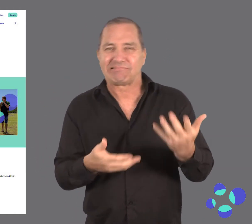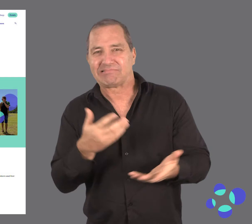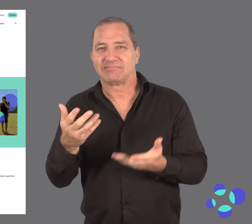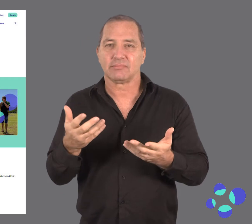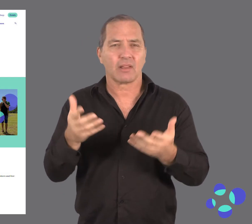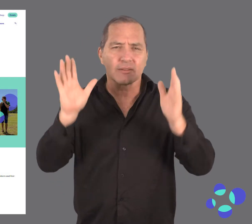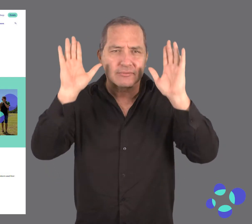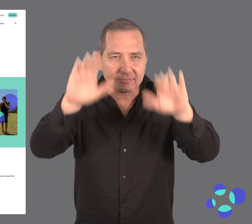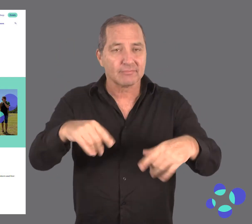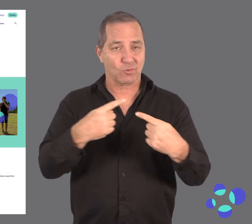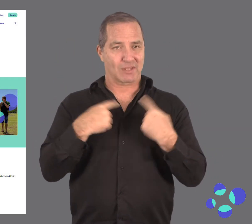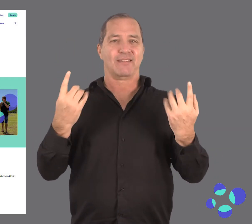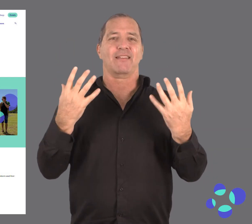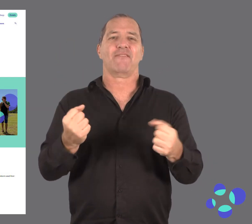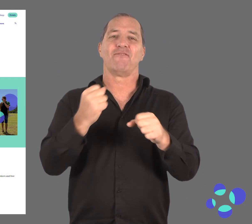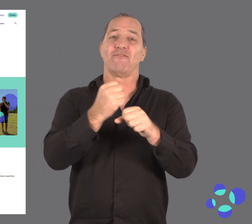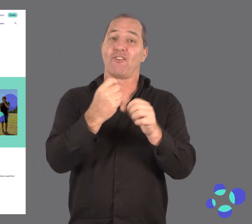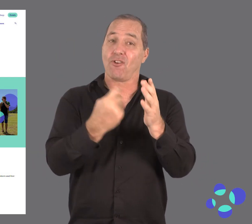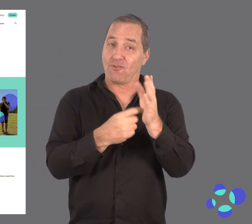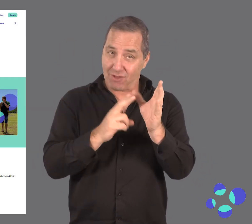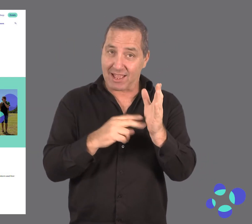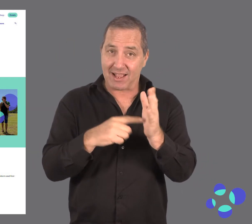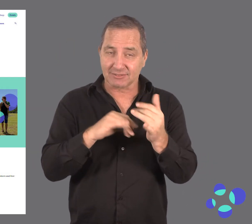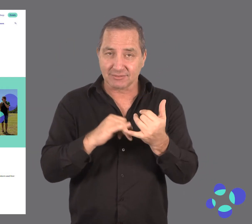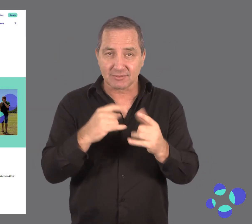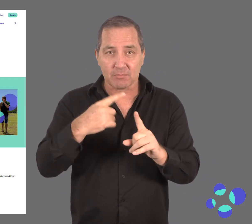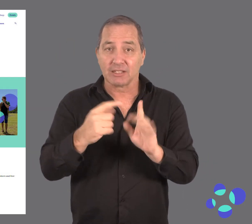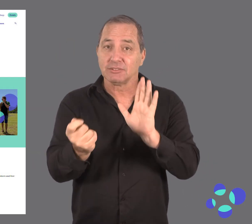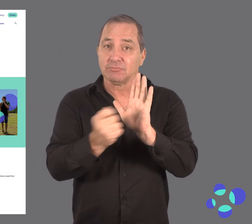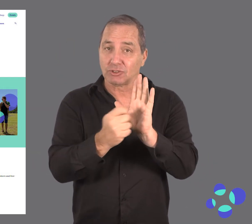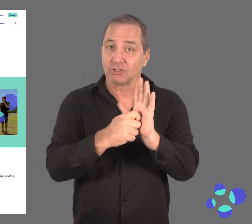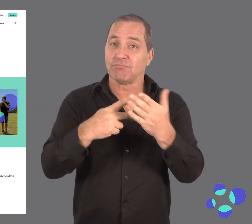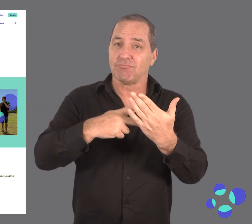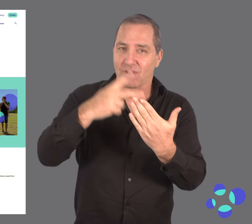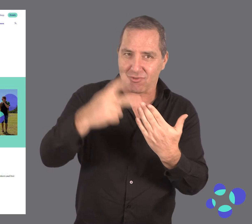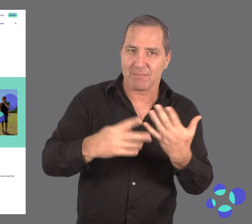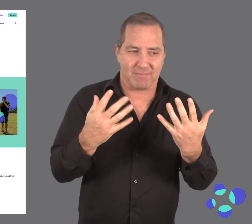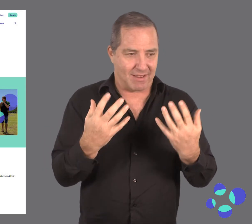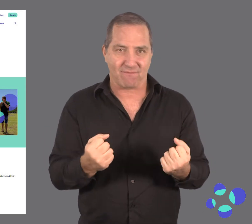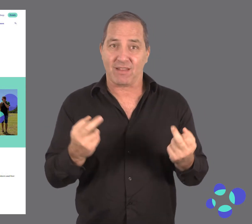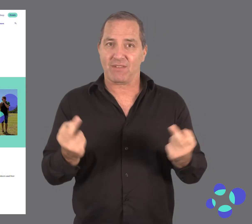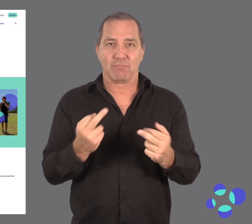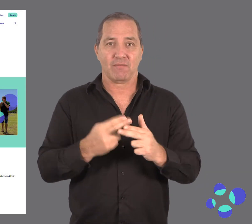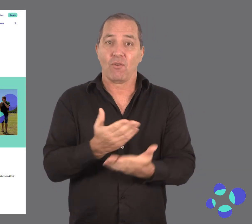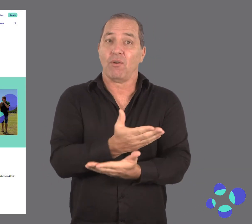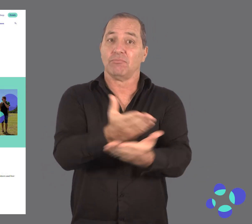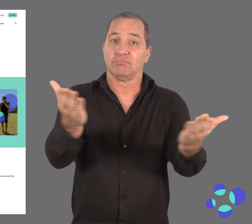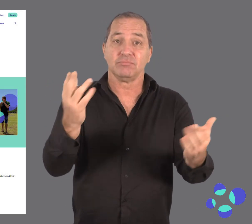enough capital to get your idea off the ground, this is where the grants and sponsorship program could apply for you. It is